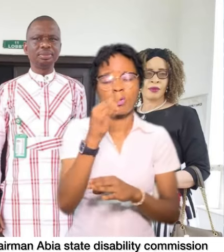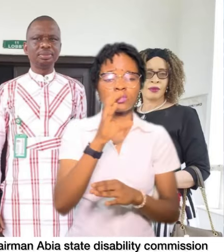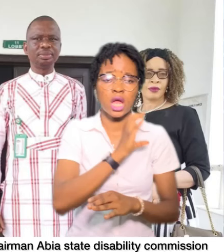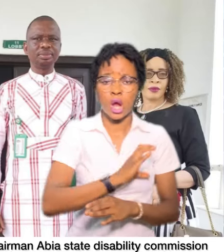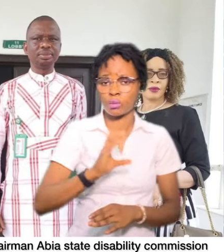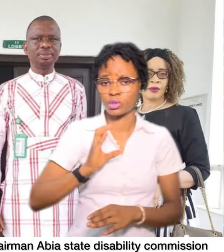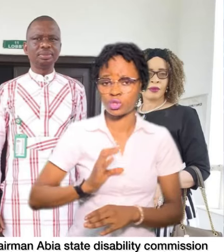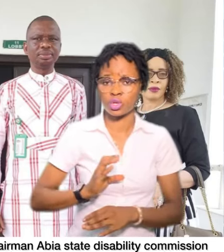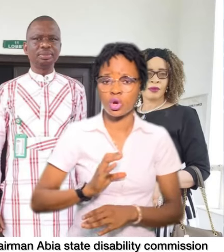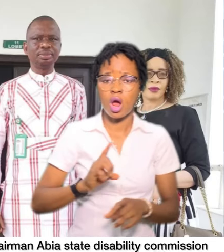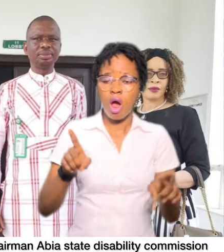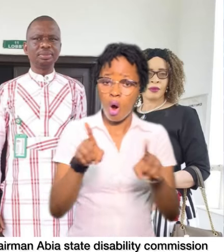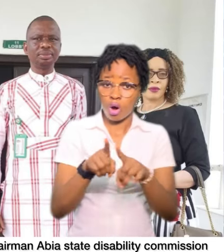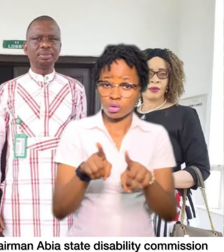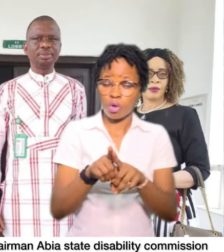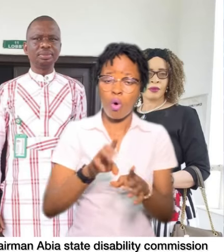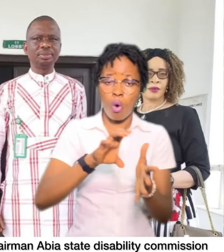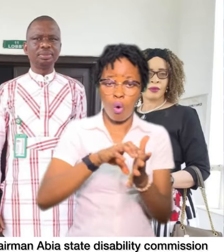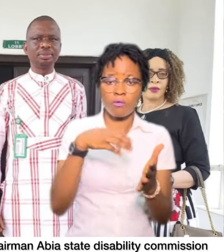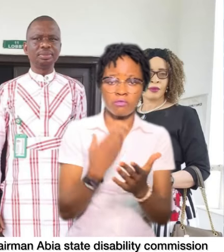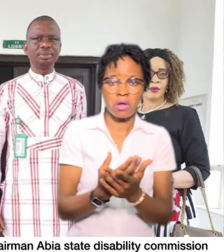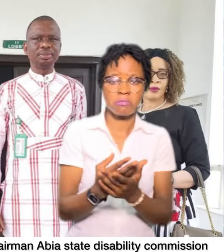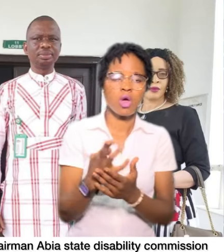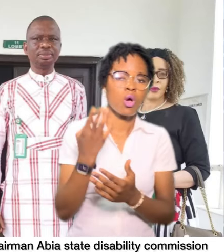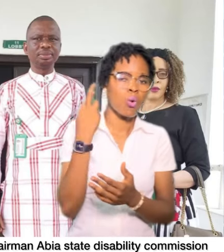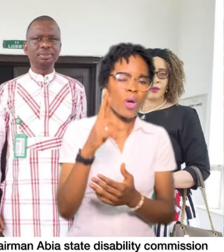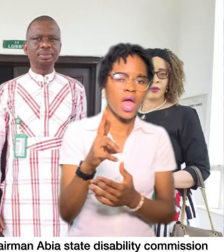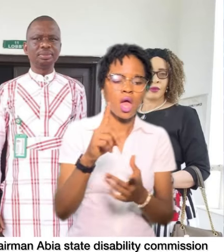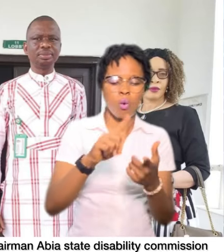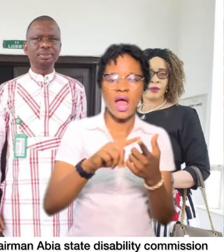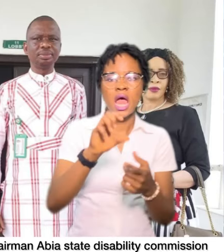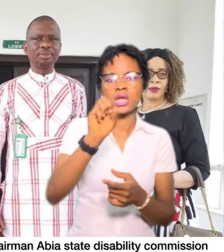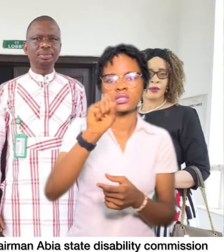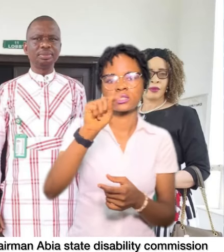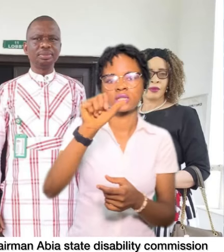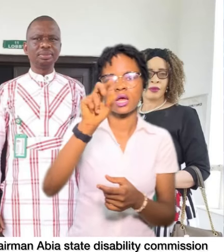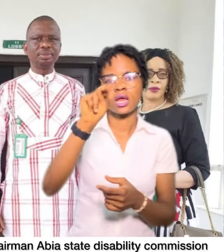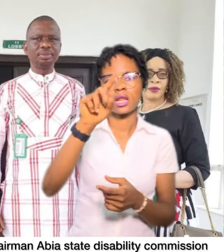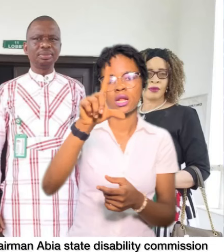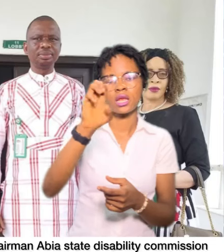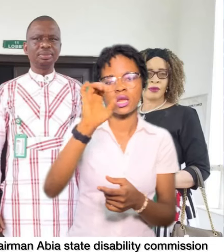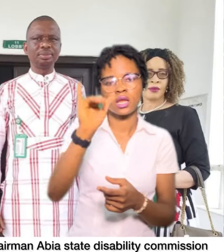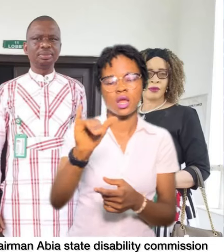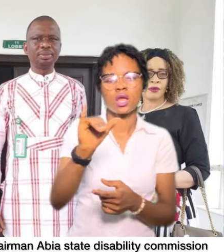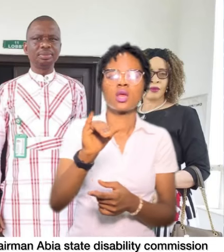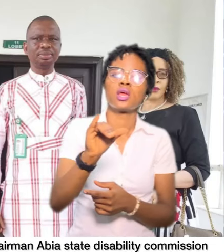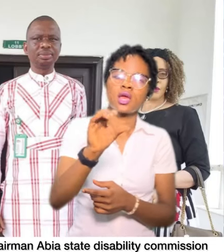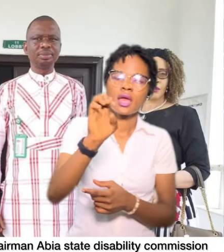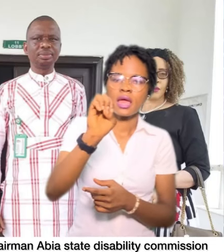Also confirmed were Stanley Onyebuchi, Emenike Amakwe,